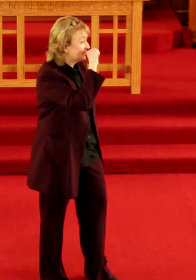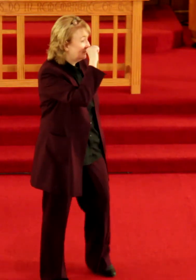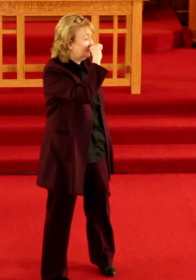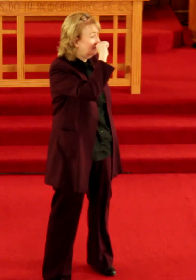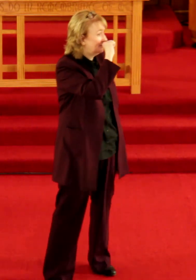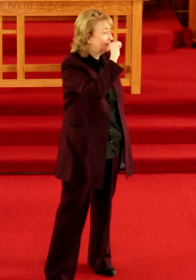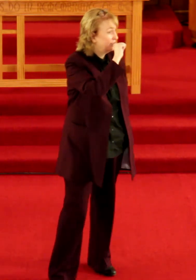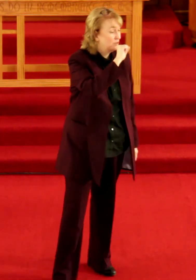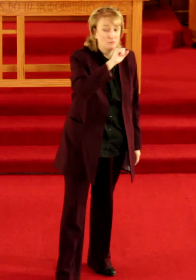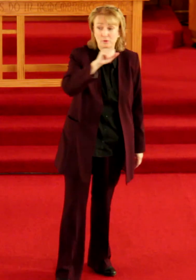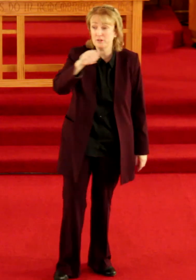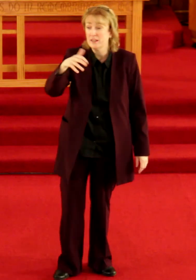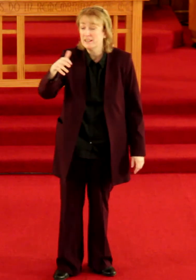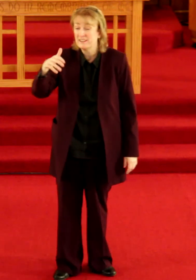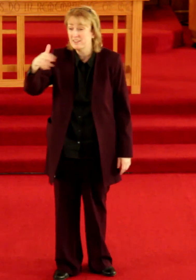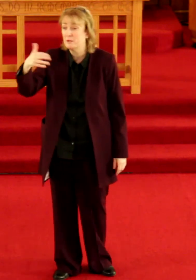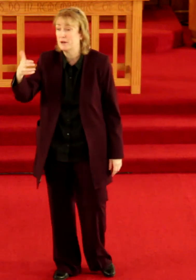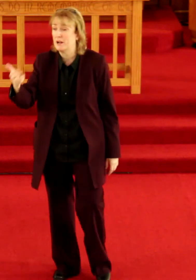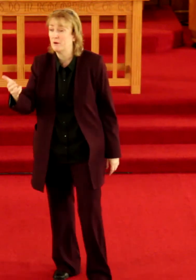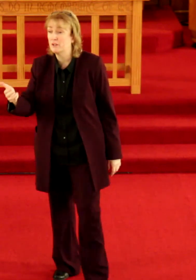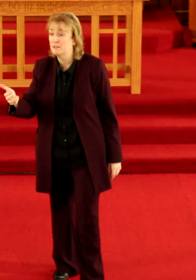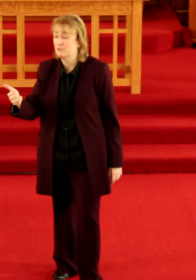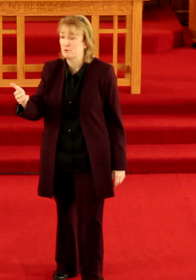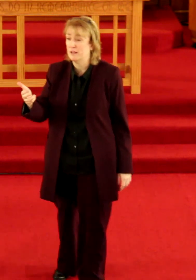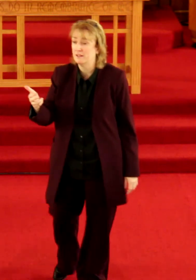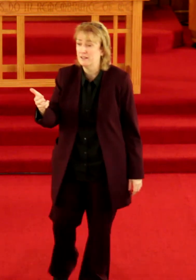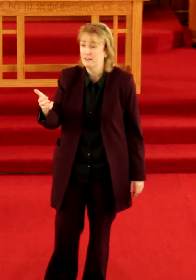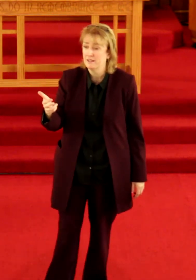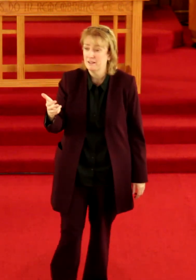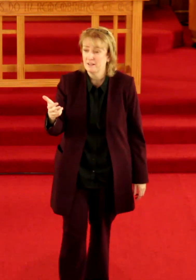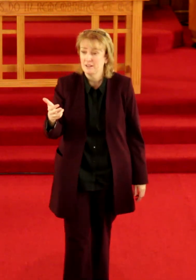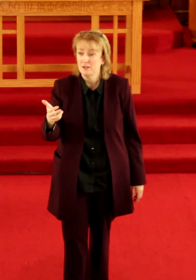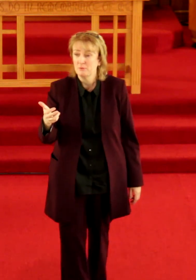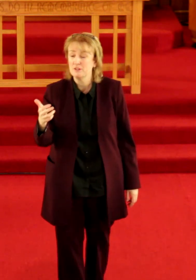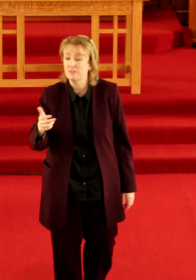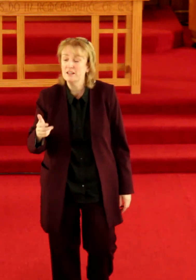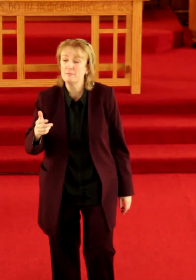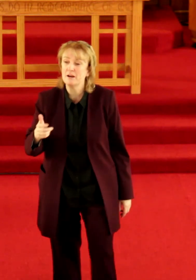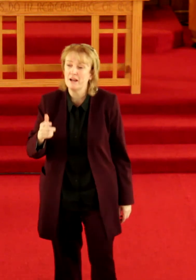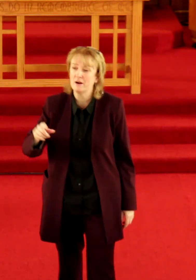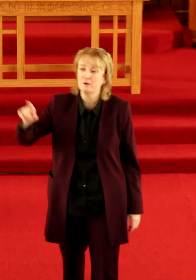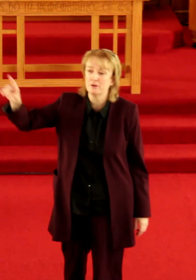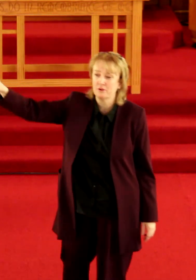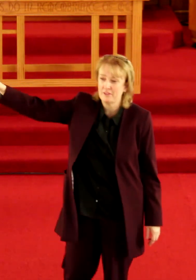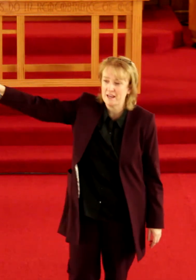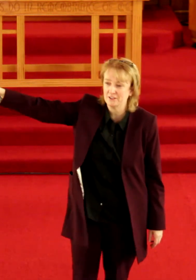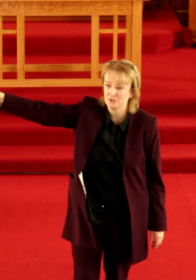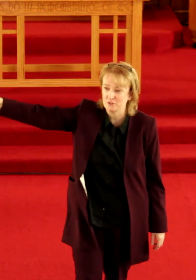when we think about our individuality we think about how we go to that extreme